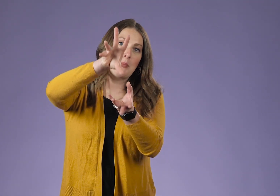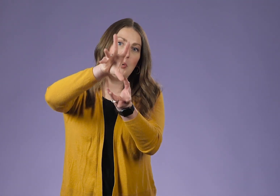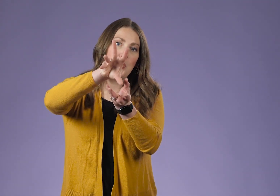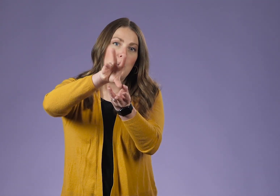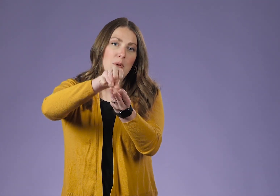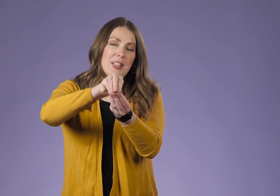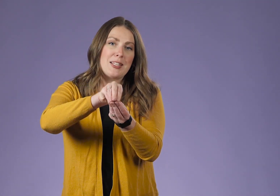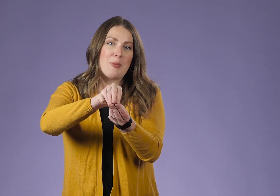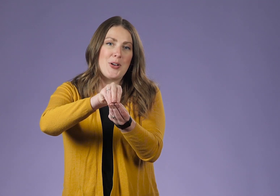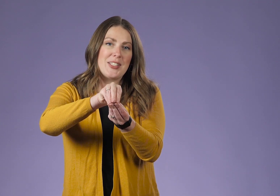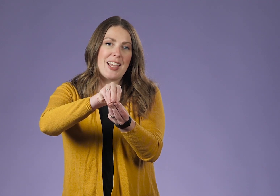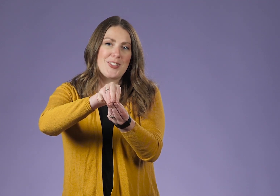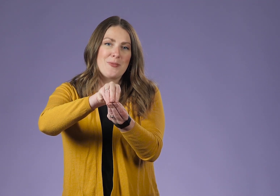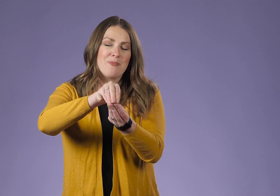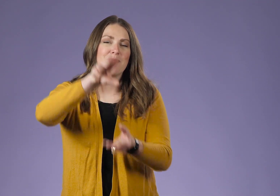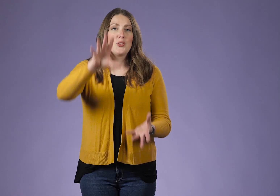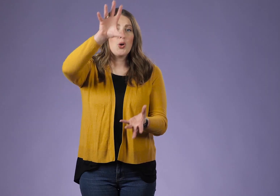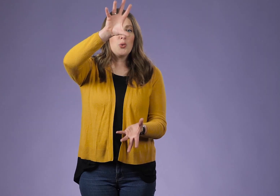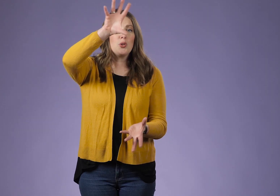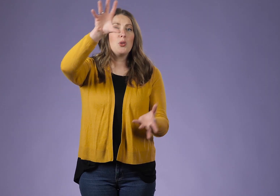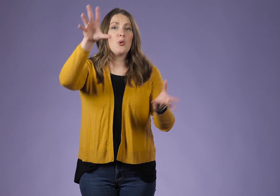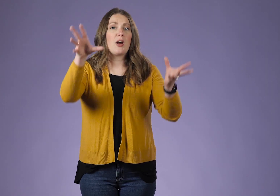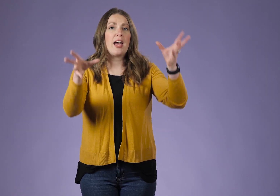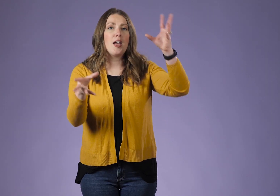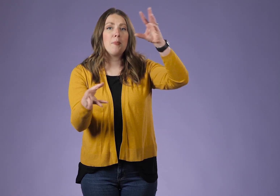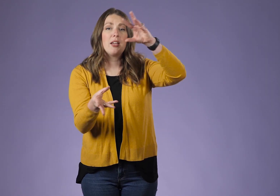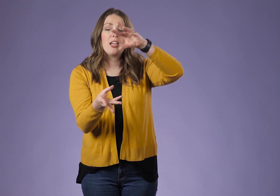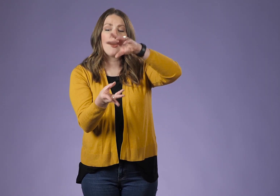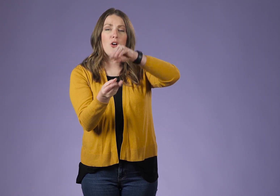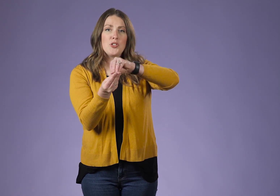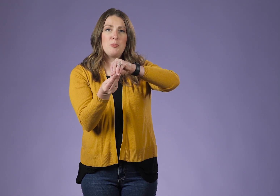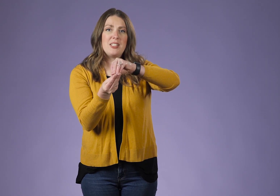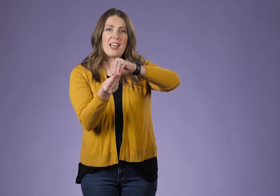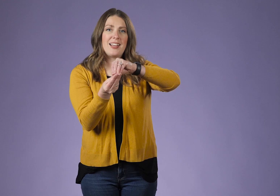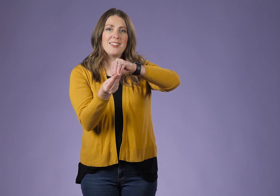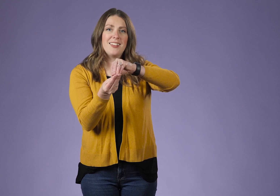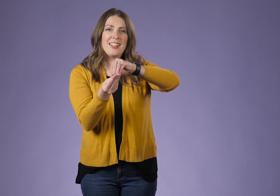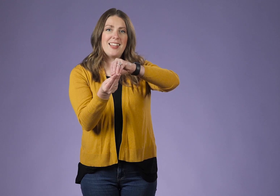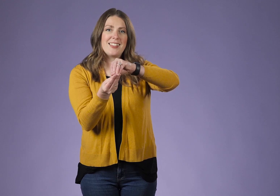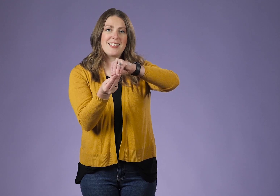pulling them all together. Total, or add up can also be signed like this.